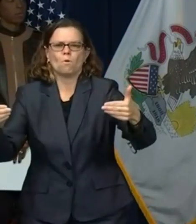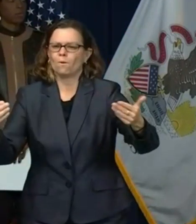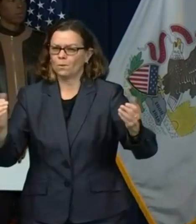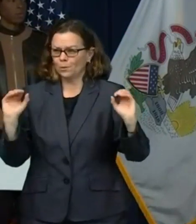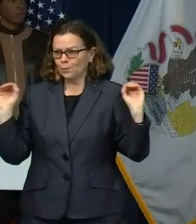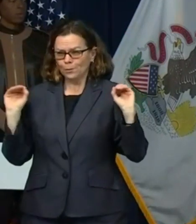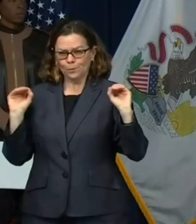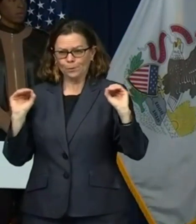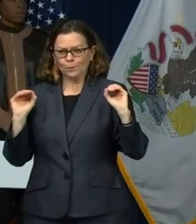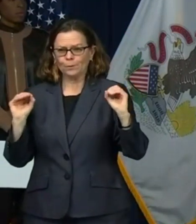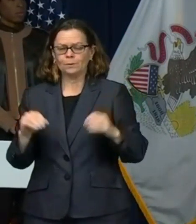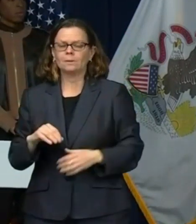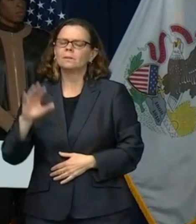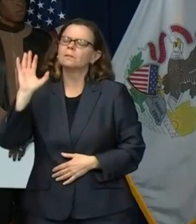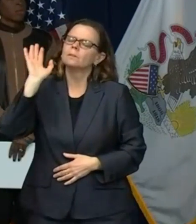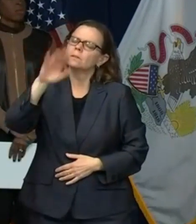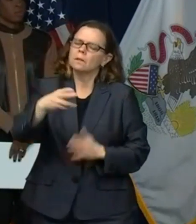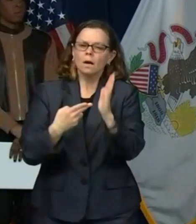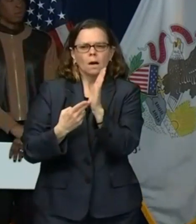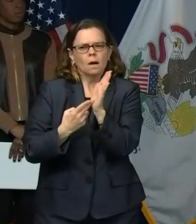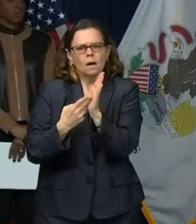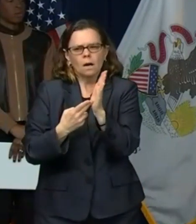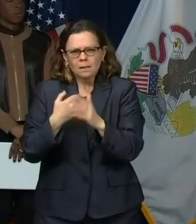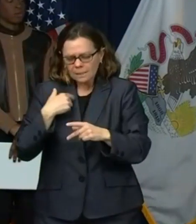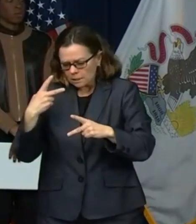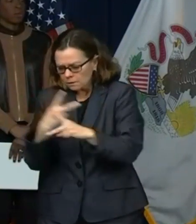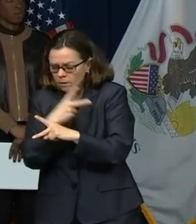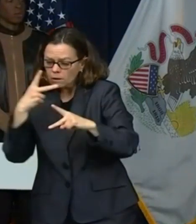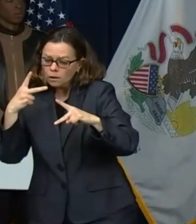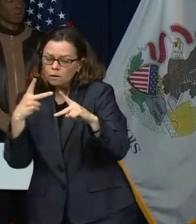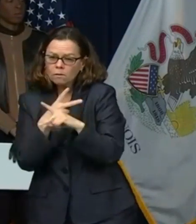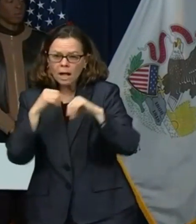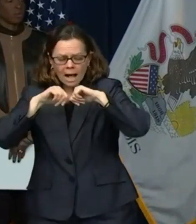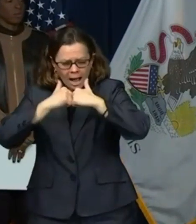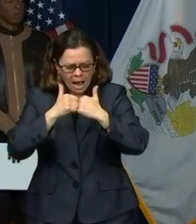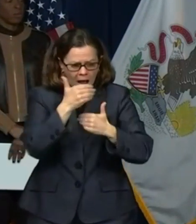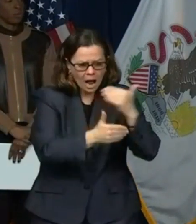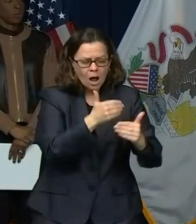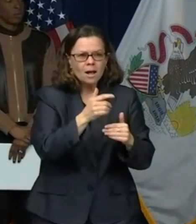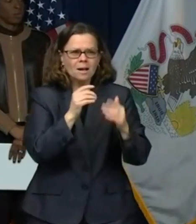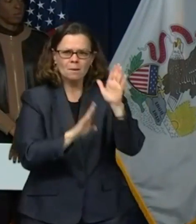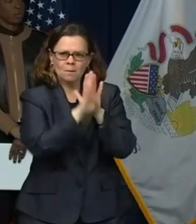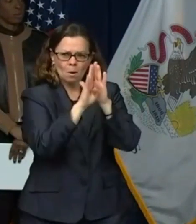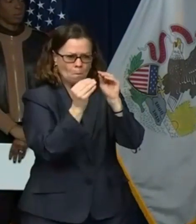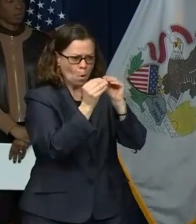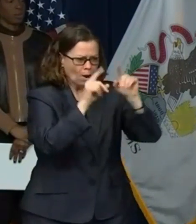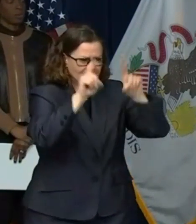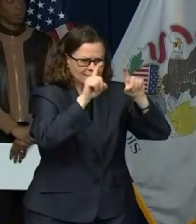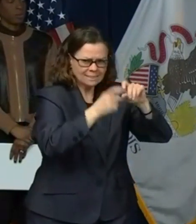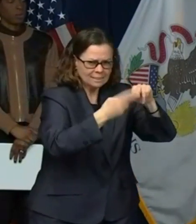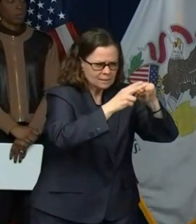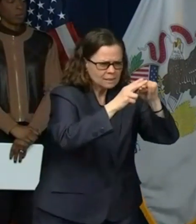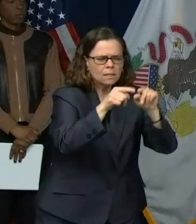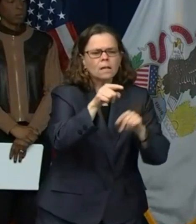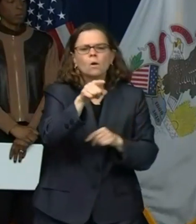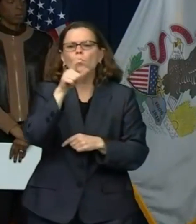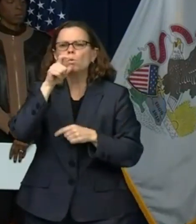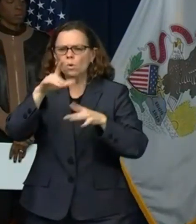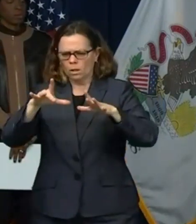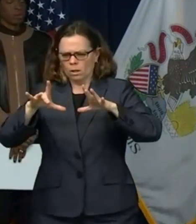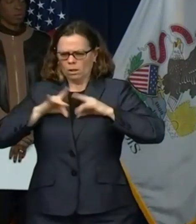very hard to try to move us forward with testing and contact tracing so that we can begin to open things up.